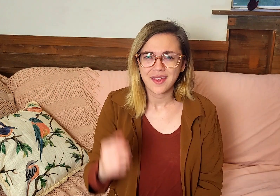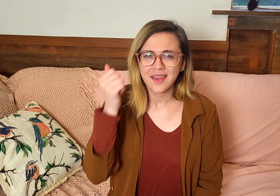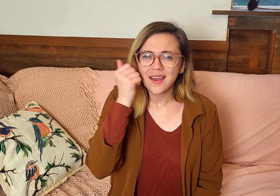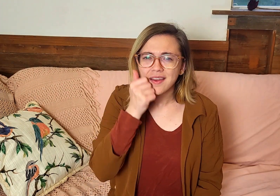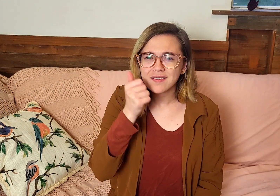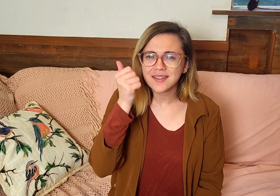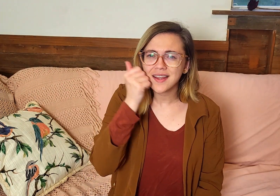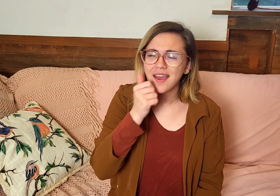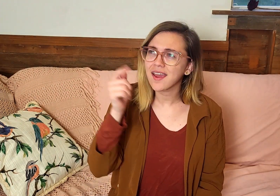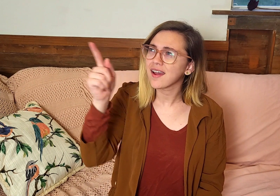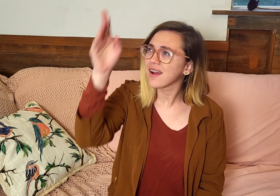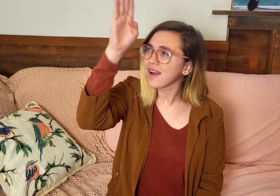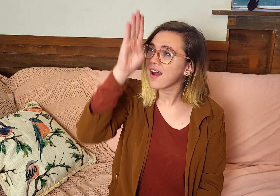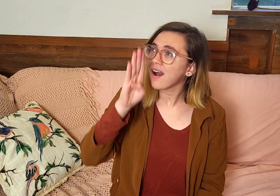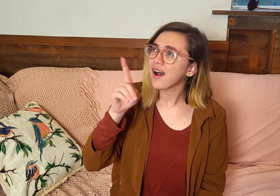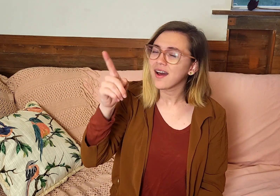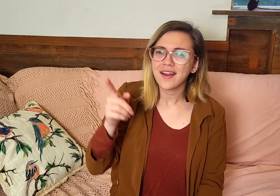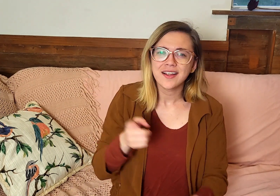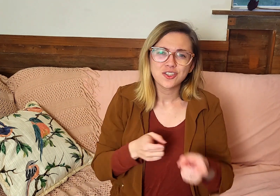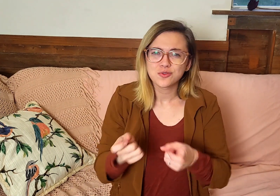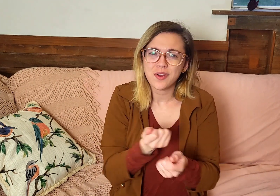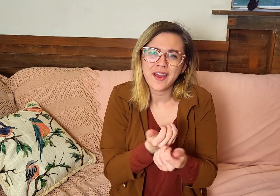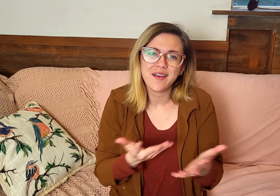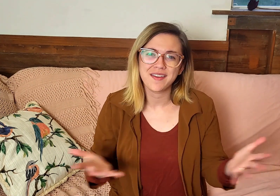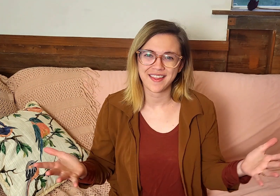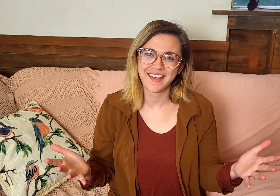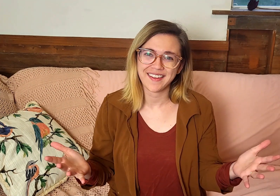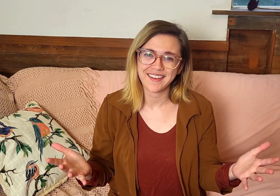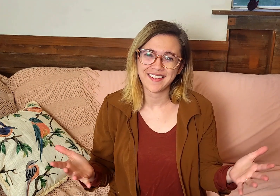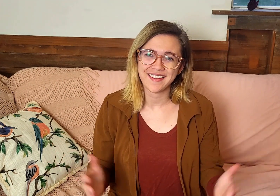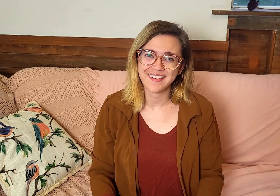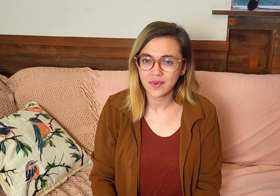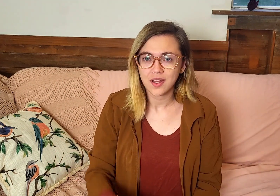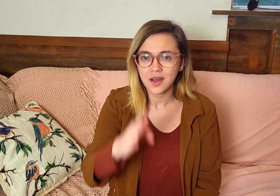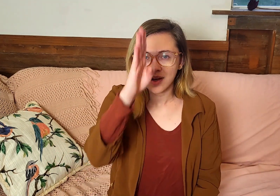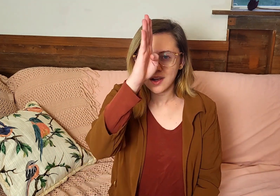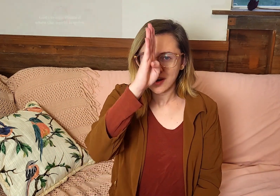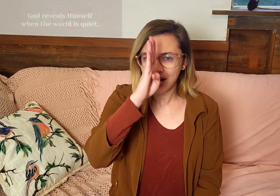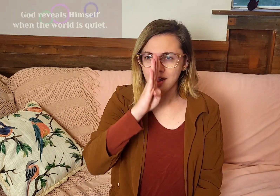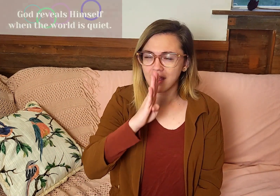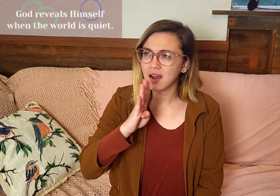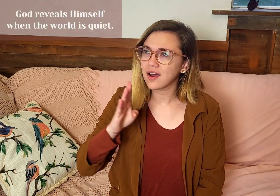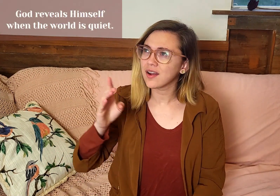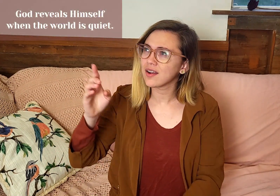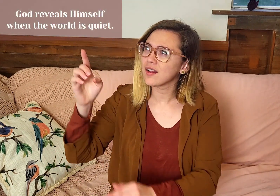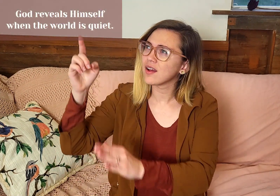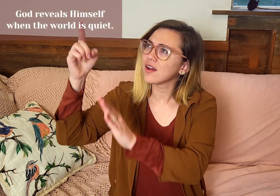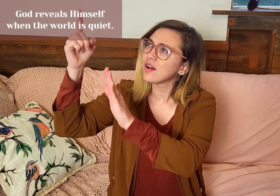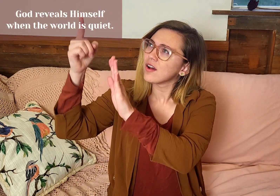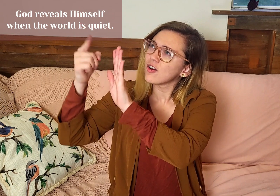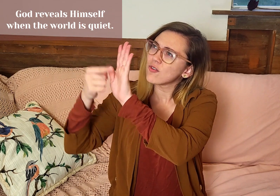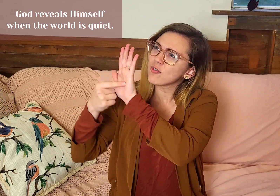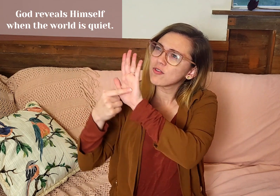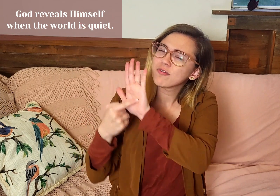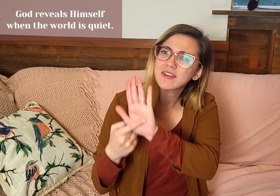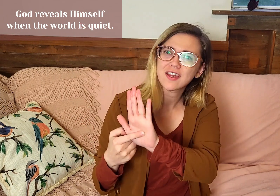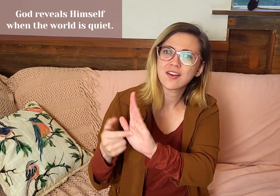Every day, God is handling everything. And God, He reveals